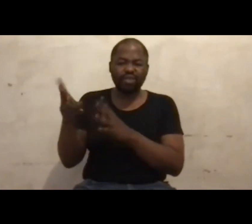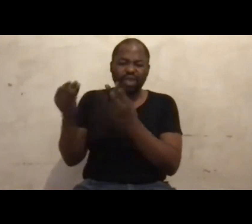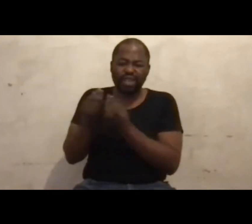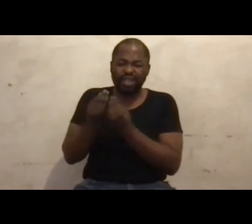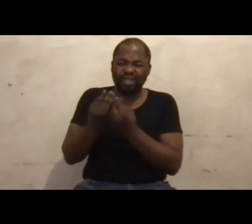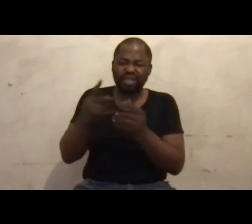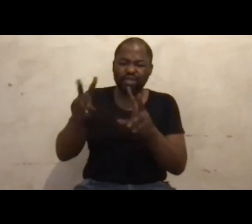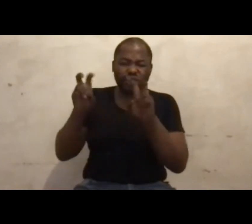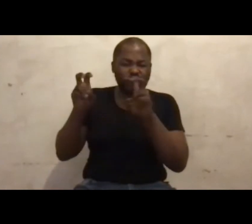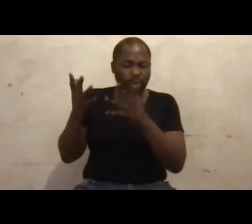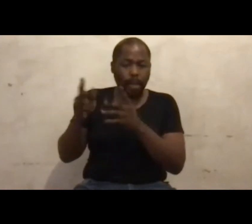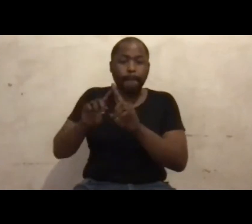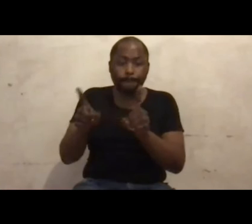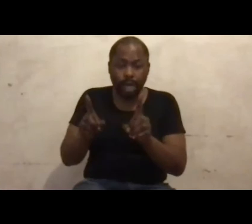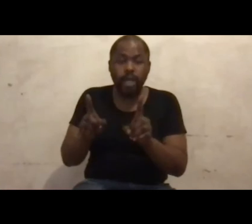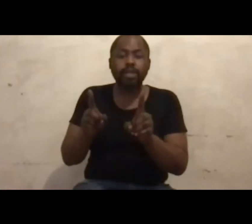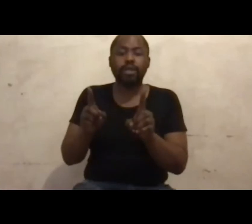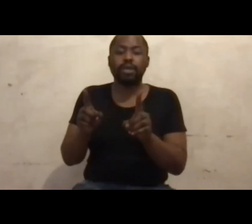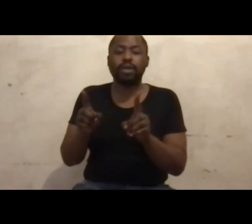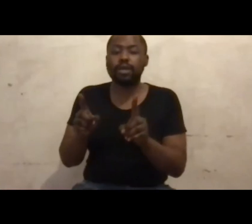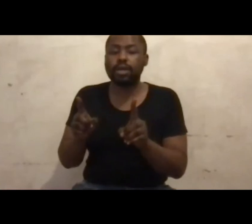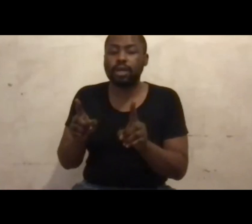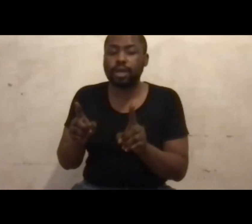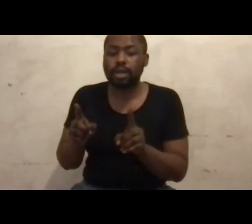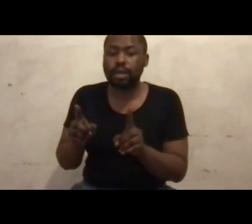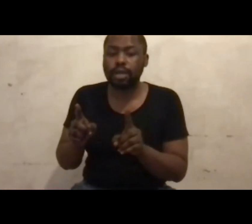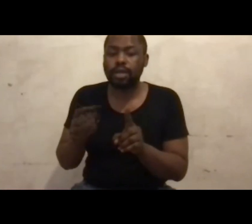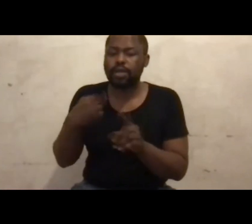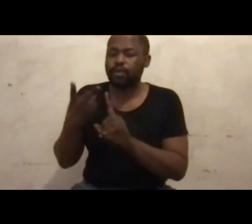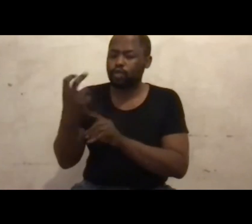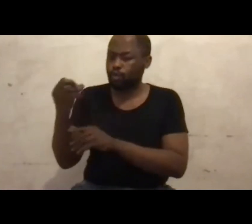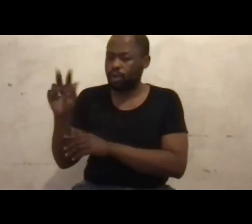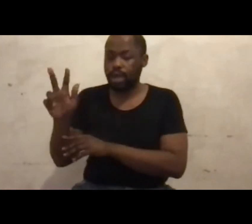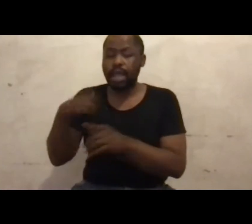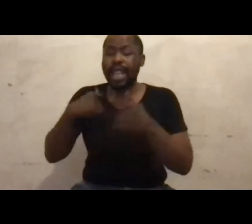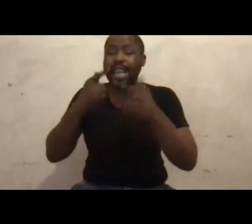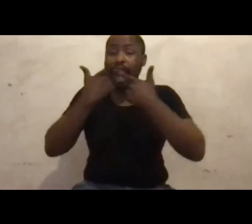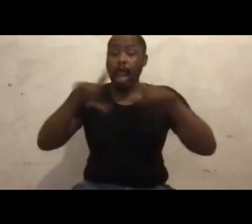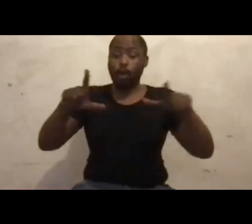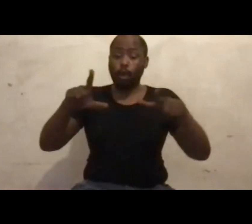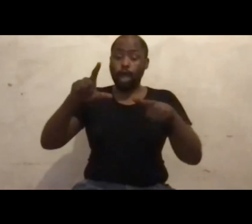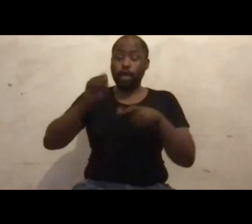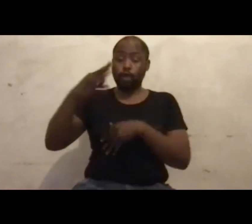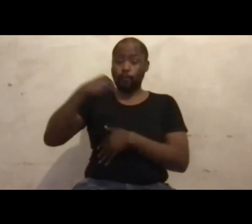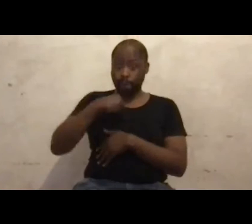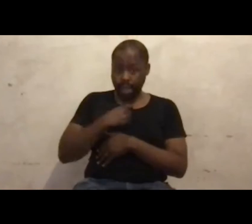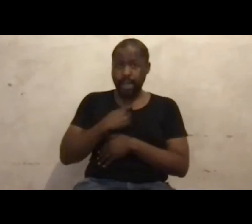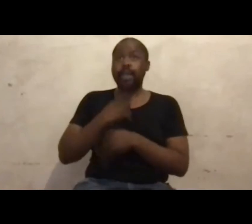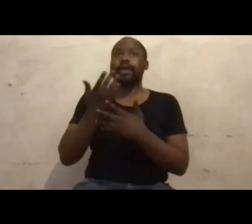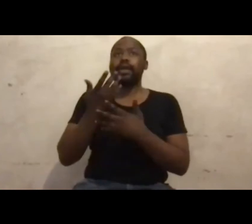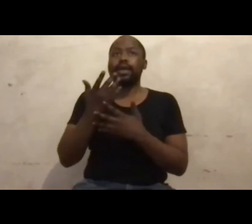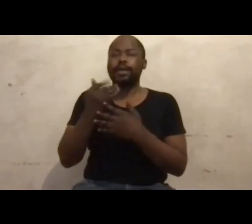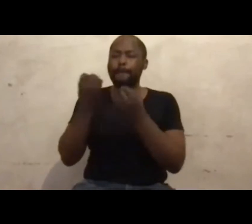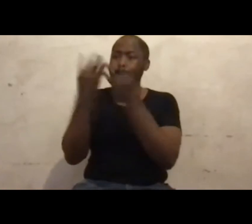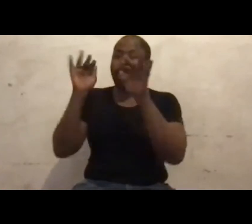which followed in 2008. The language of me was a straightforward story. Maybe people loved it because I